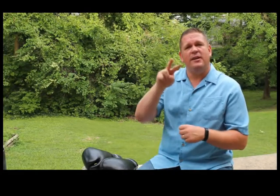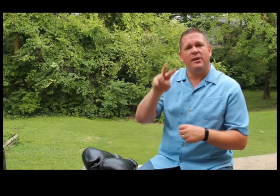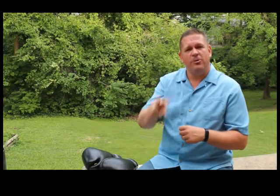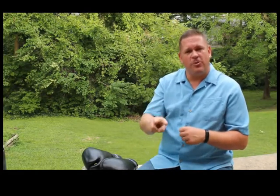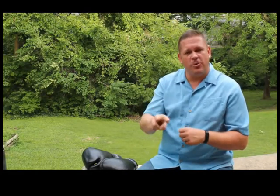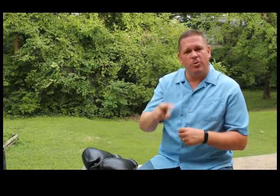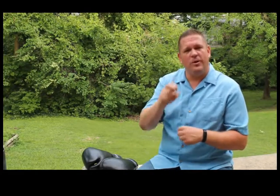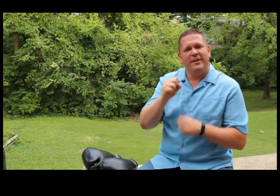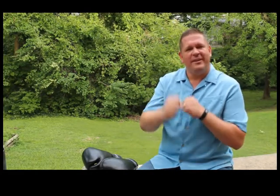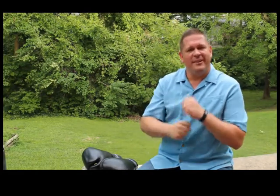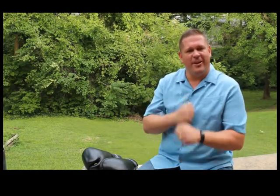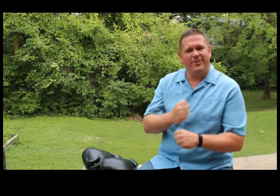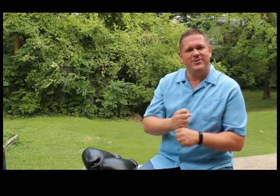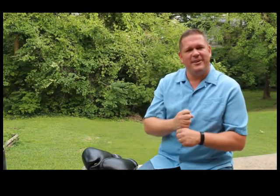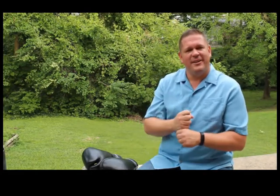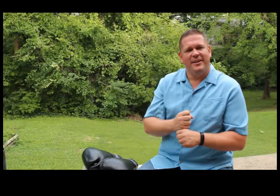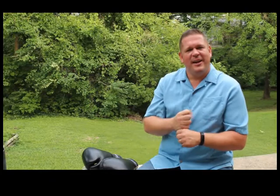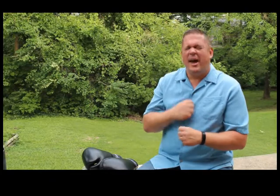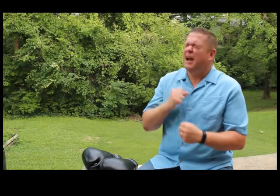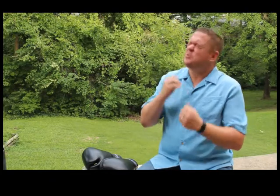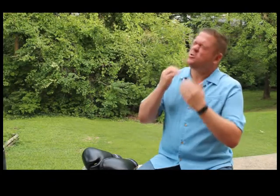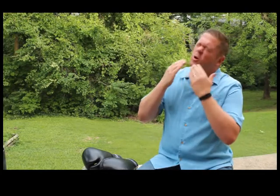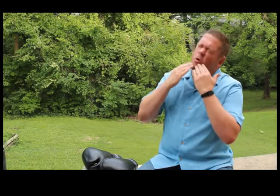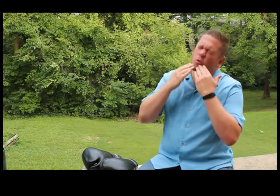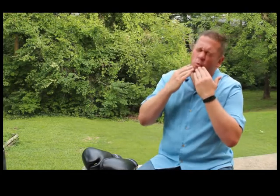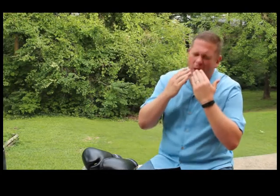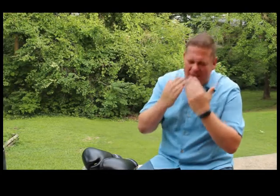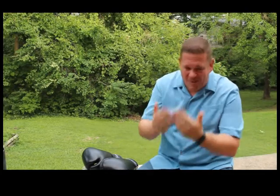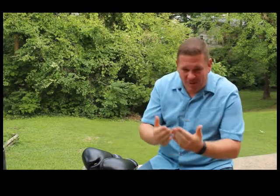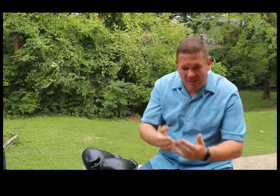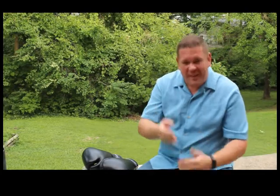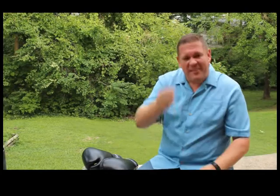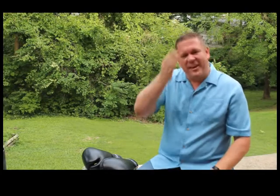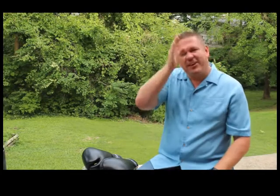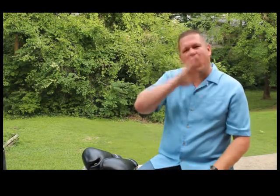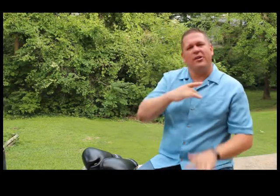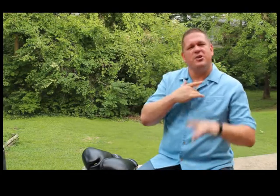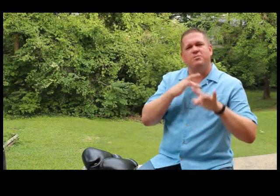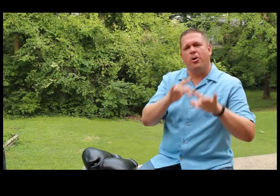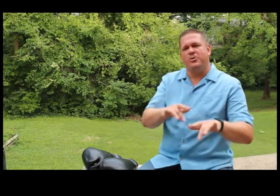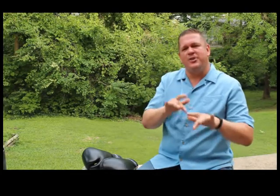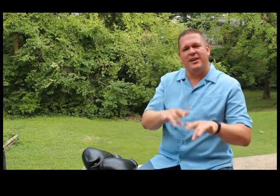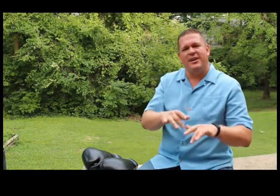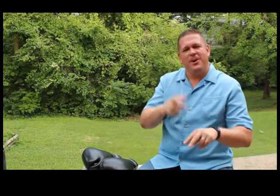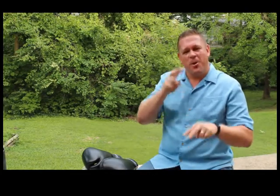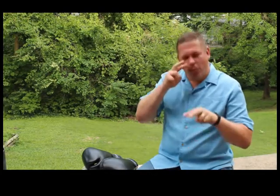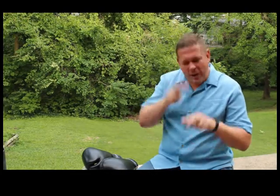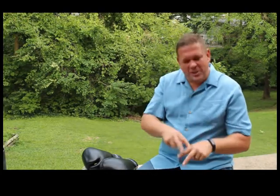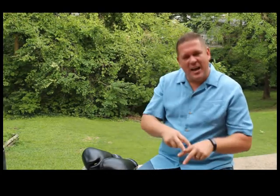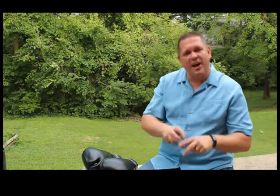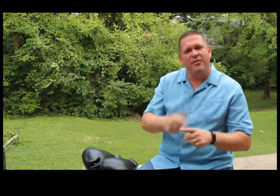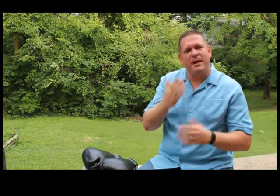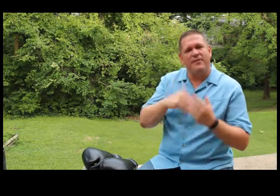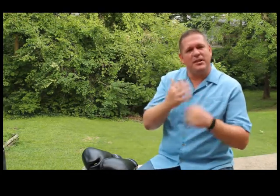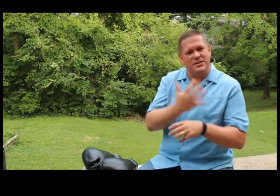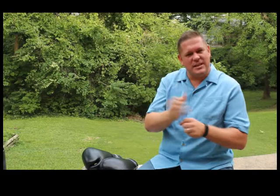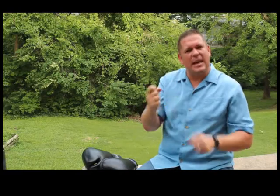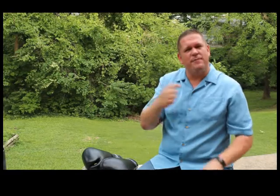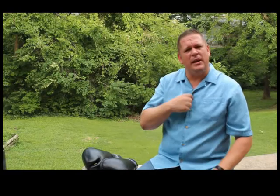years. And I'm so grateful that God in his mercy reached down from heaven and saved me.